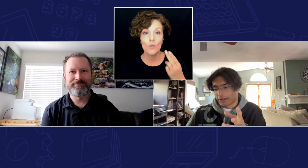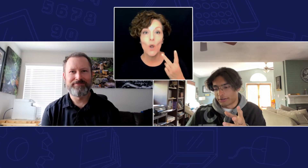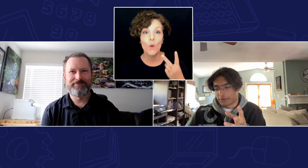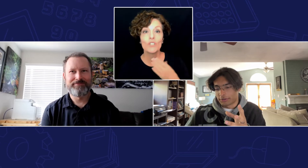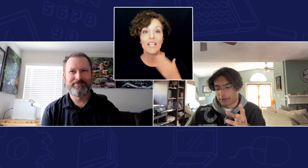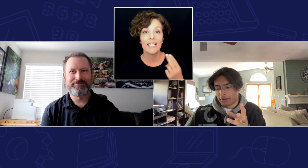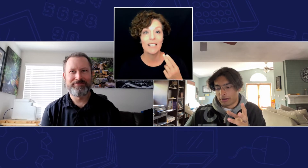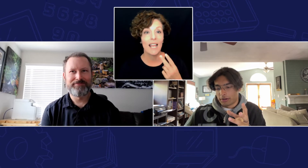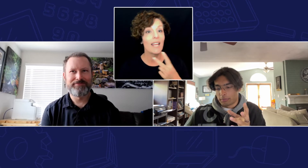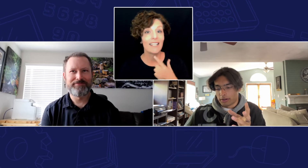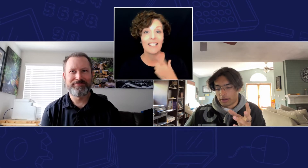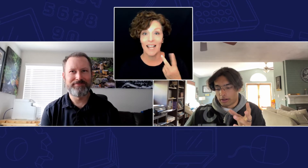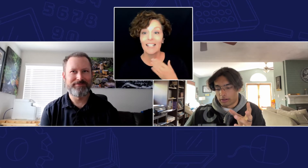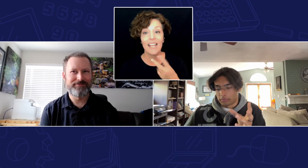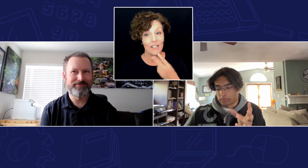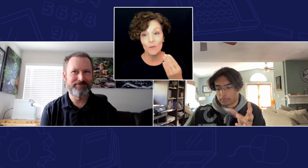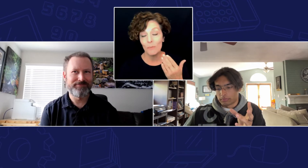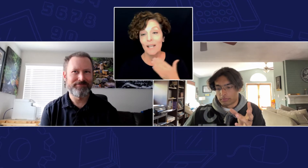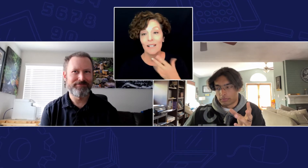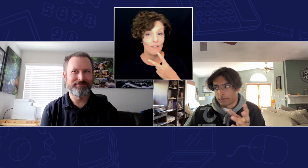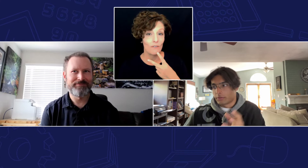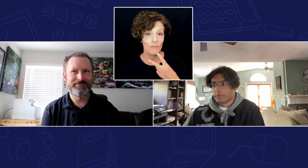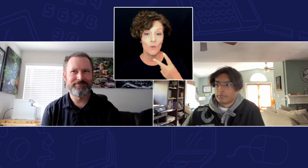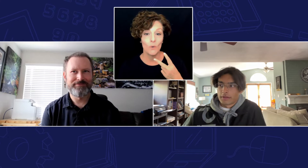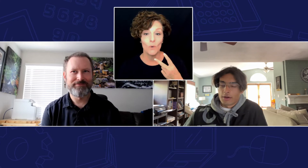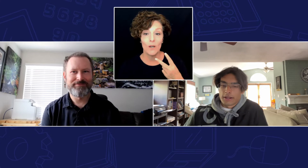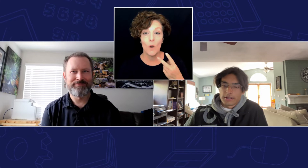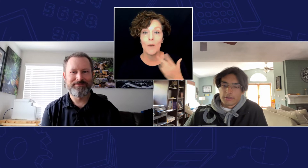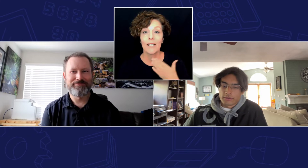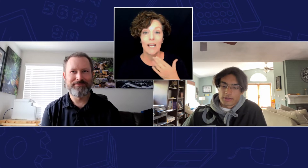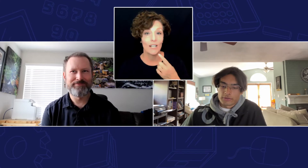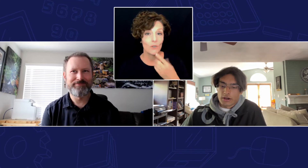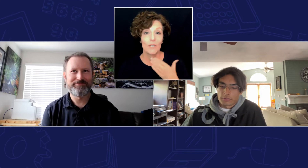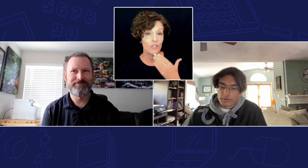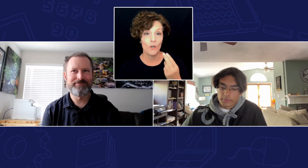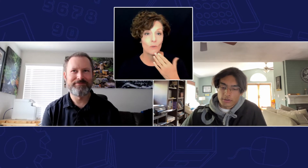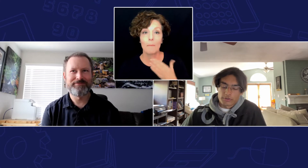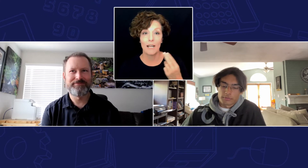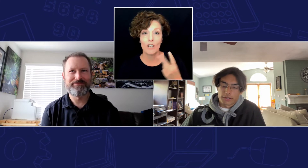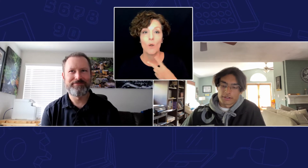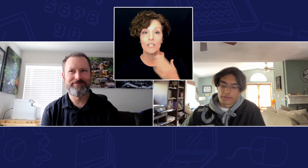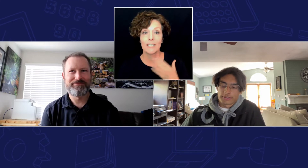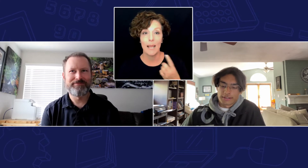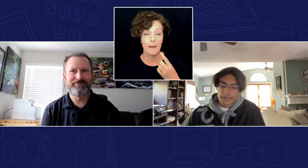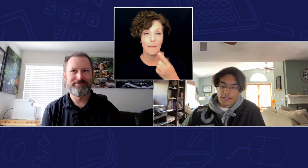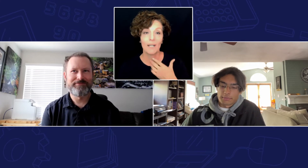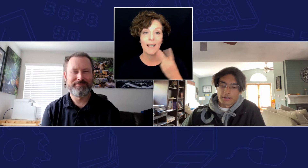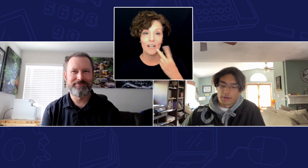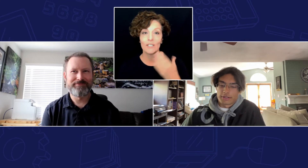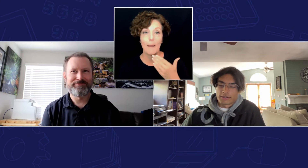at you but um if you how I did it was I just talked with my coaches and players and I made accommodations